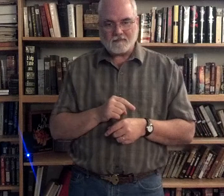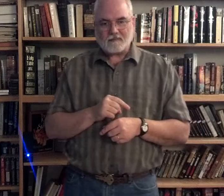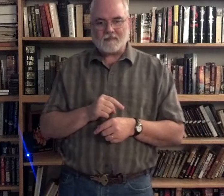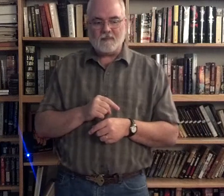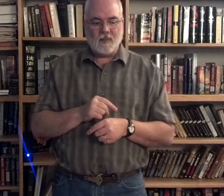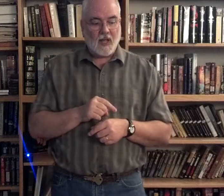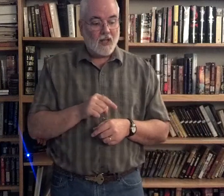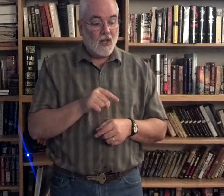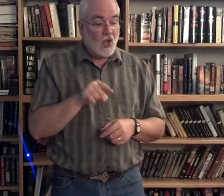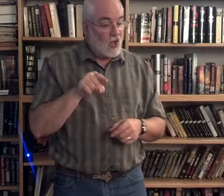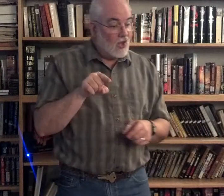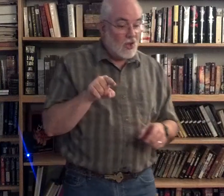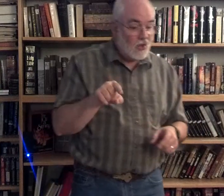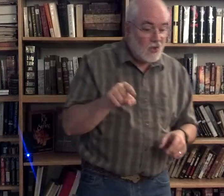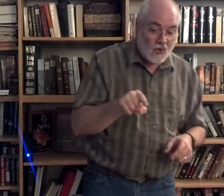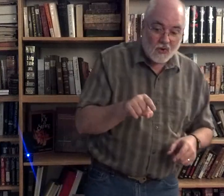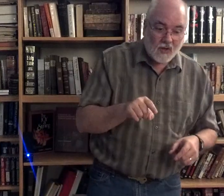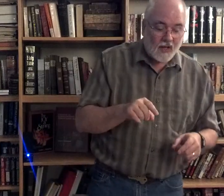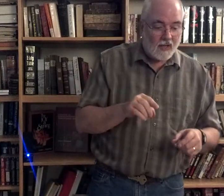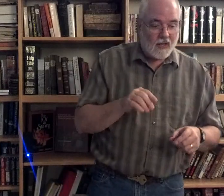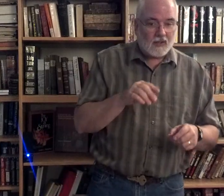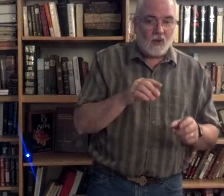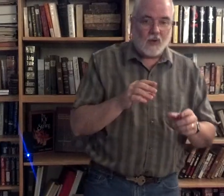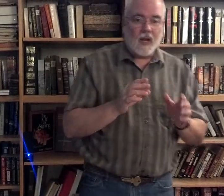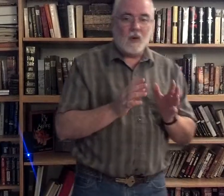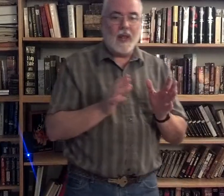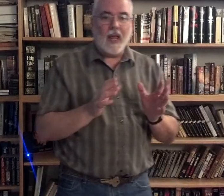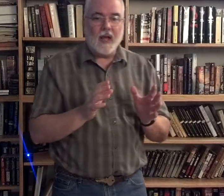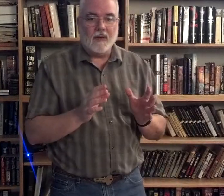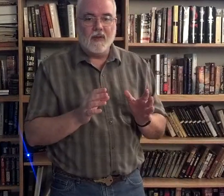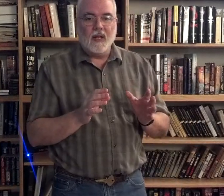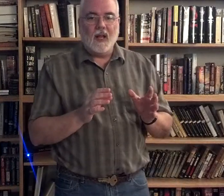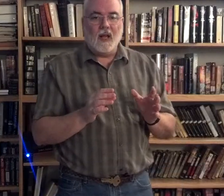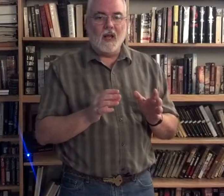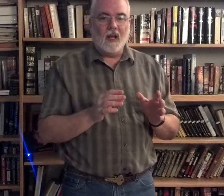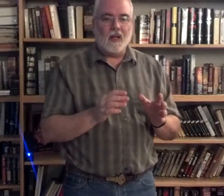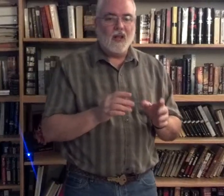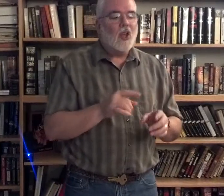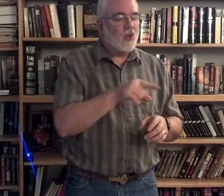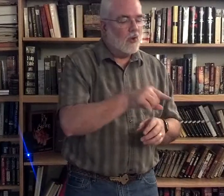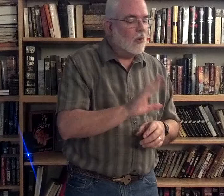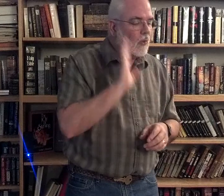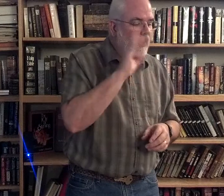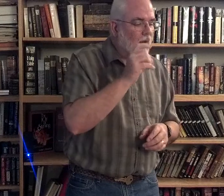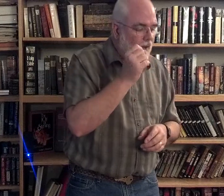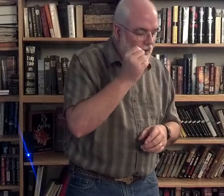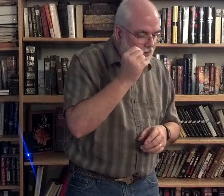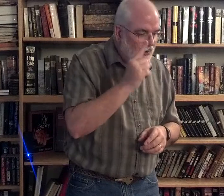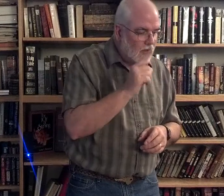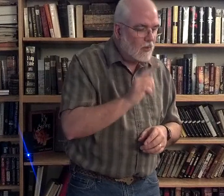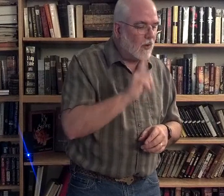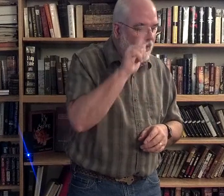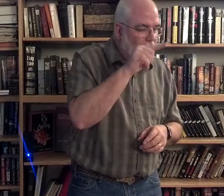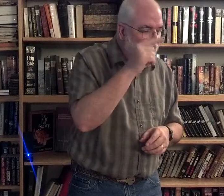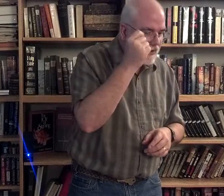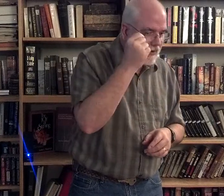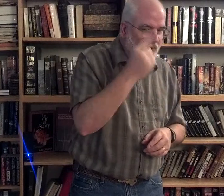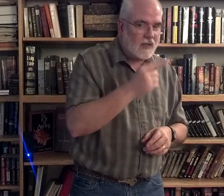Okay? So, here we have, uh, you will under, you will later understand,